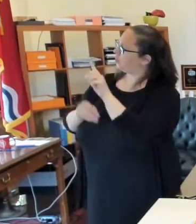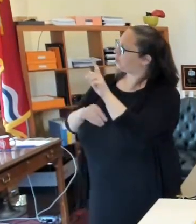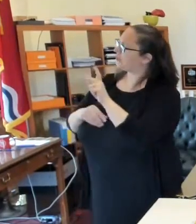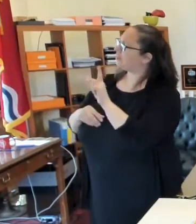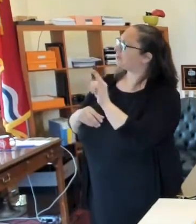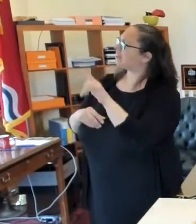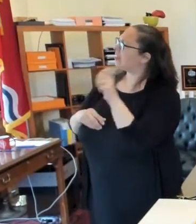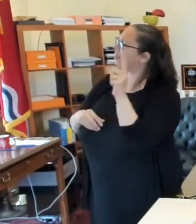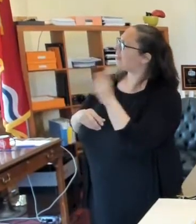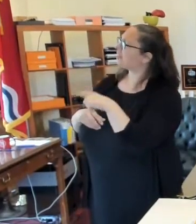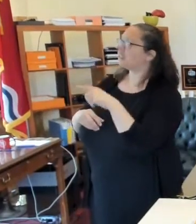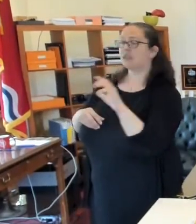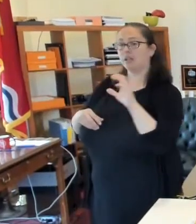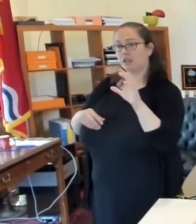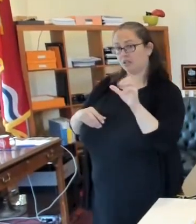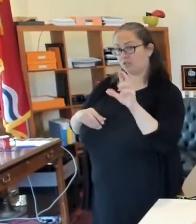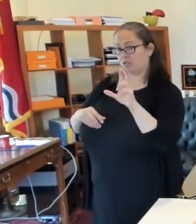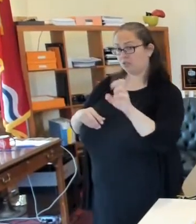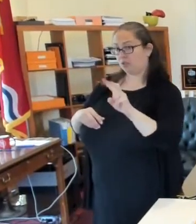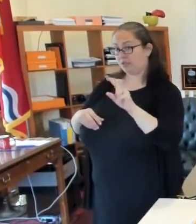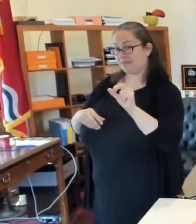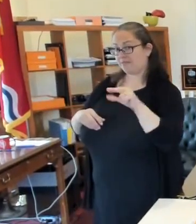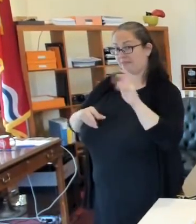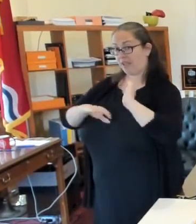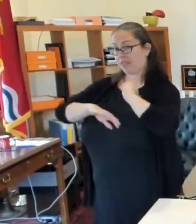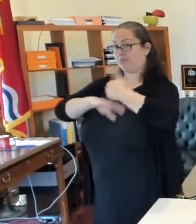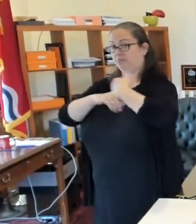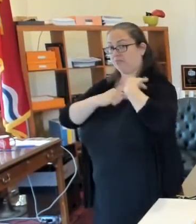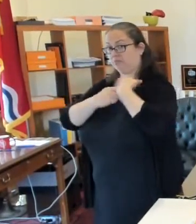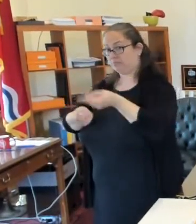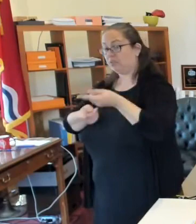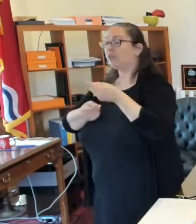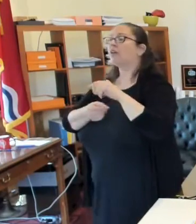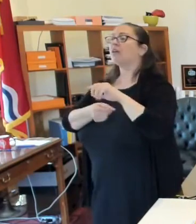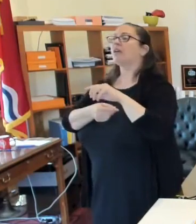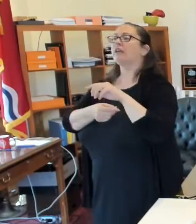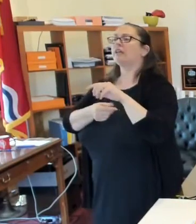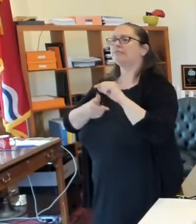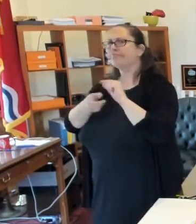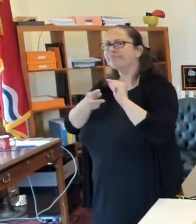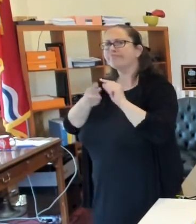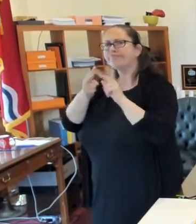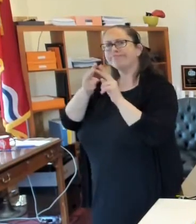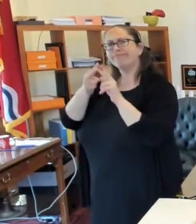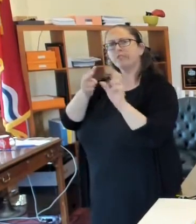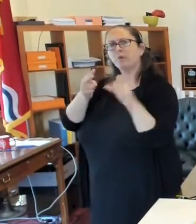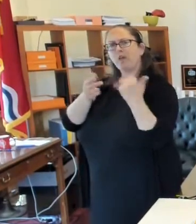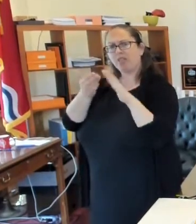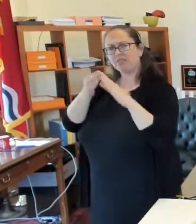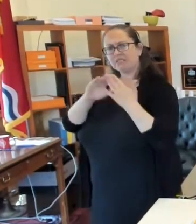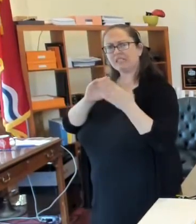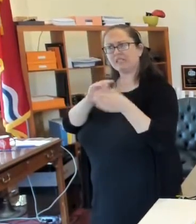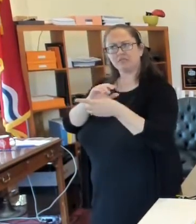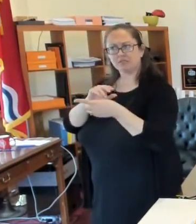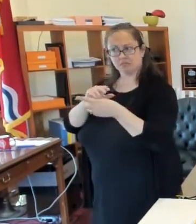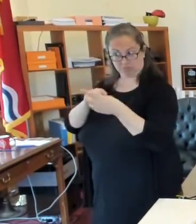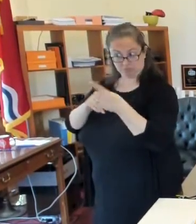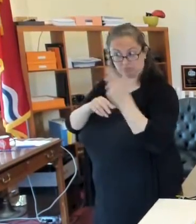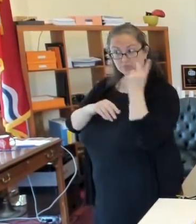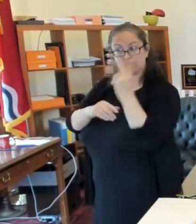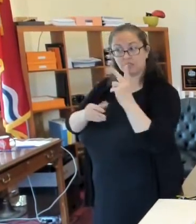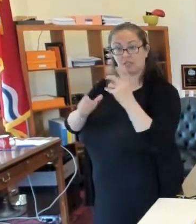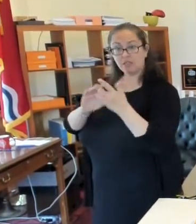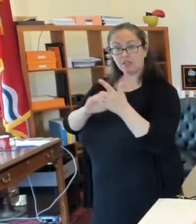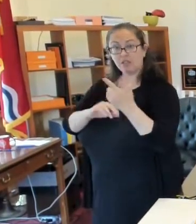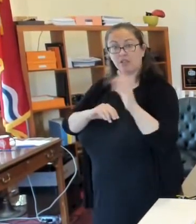since Cure Violence had been implemented in Hamilton Heights, Wells Goodfellow, can you speak to whether or not there has been a decrease in crime or what